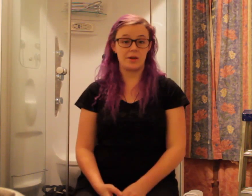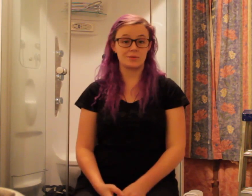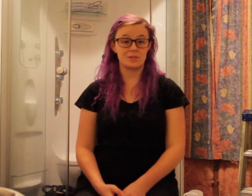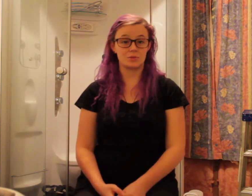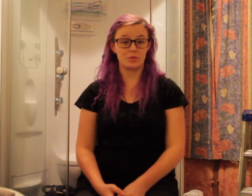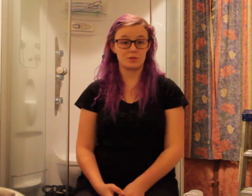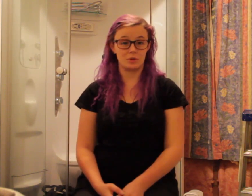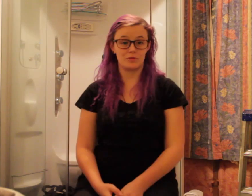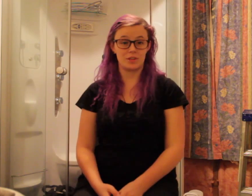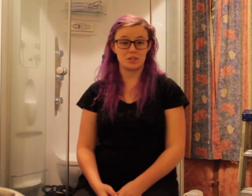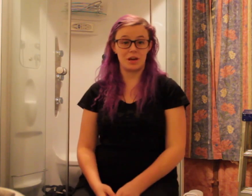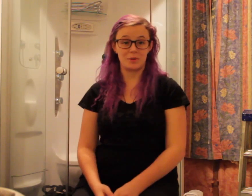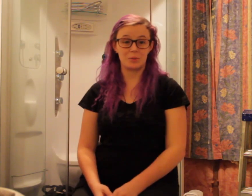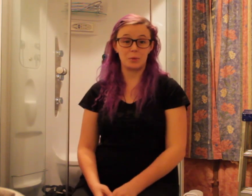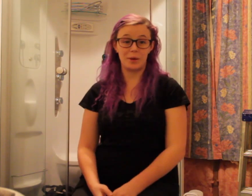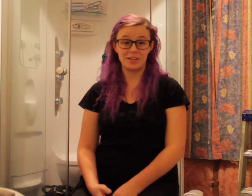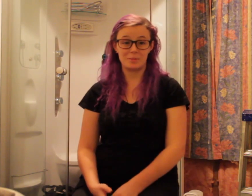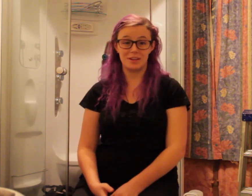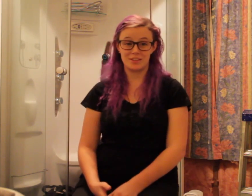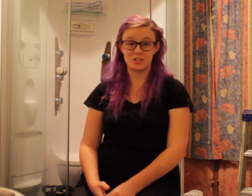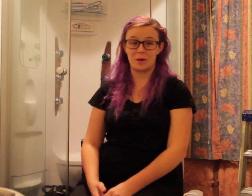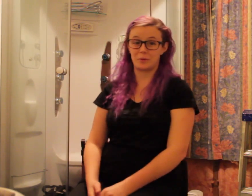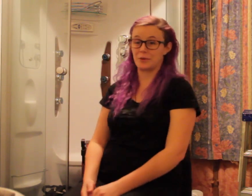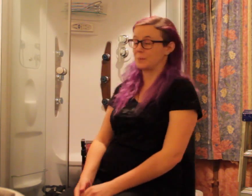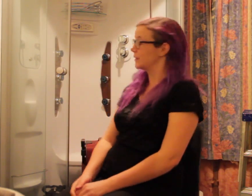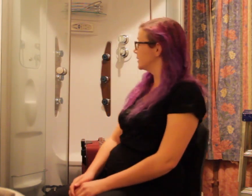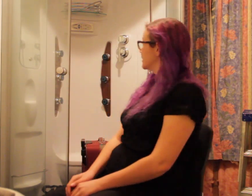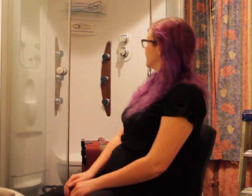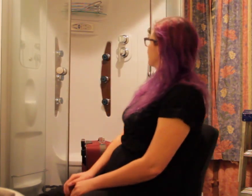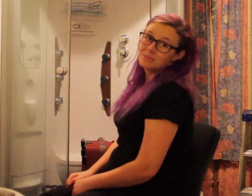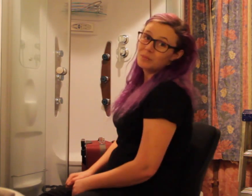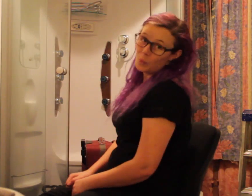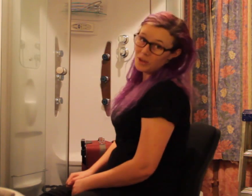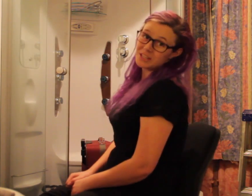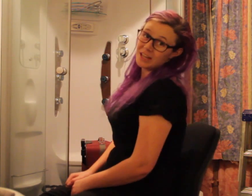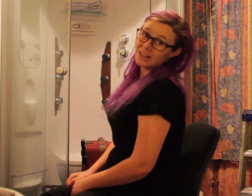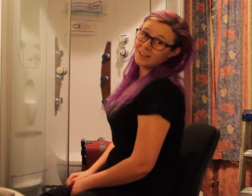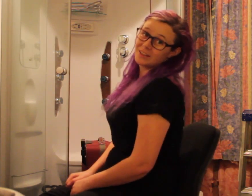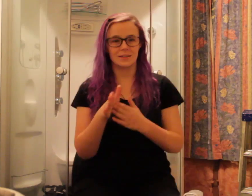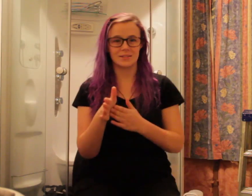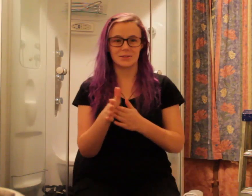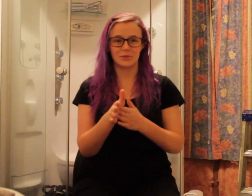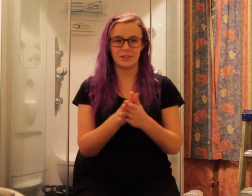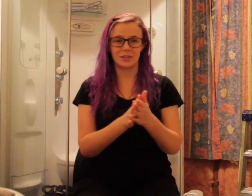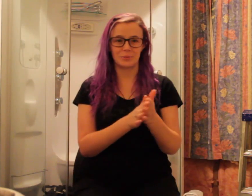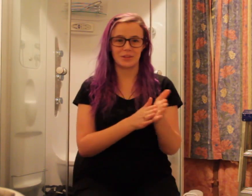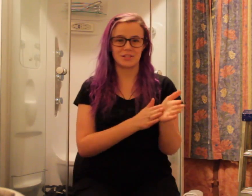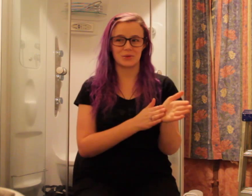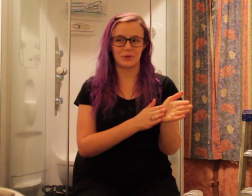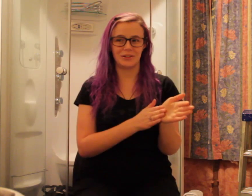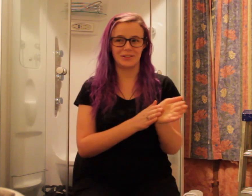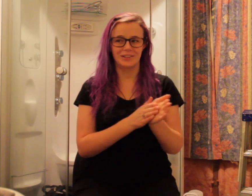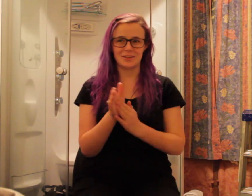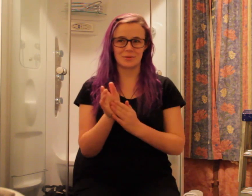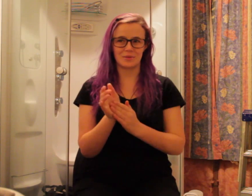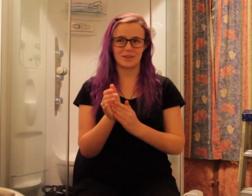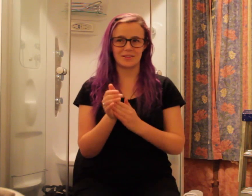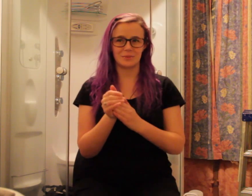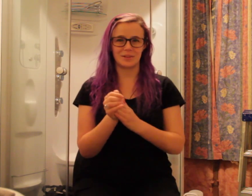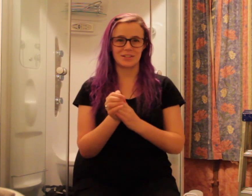now it's a storage room for the shower that will one day be in the shower room. One day. It's still feeling pretty surreal. I don't think it will